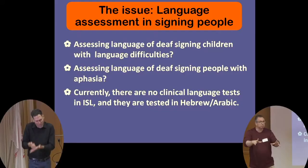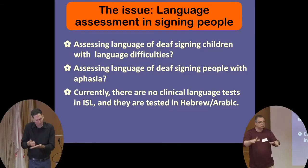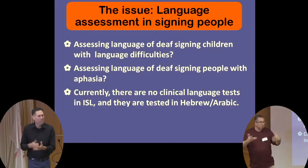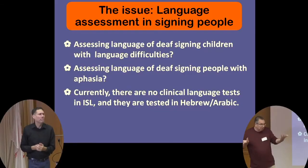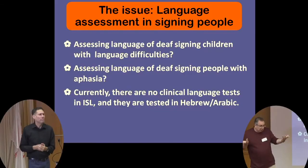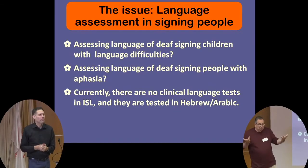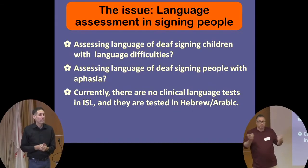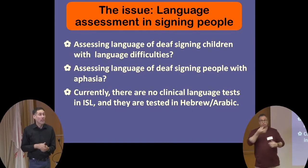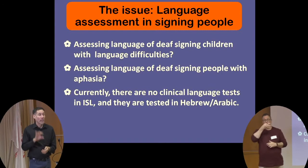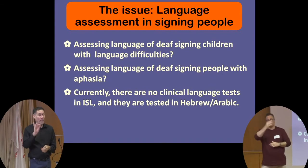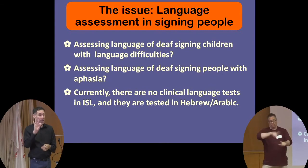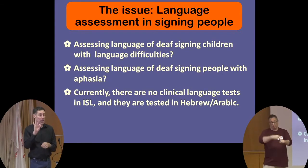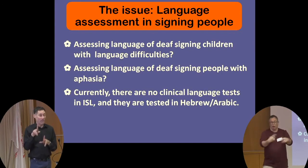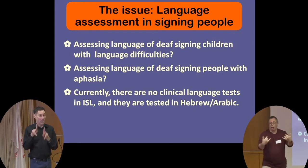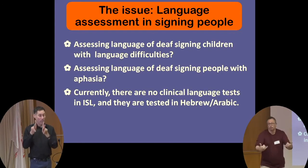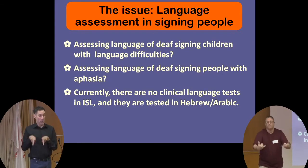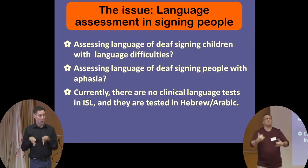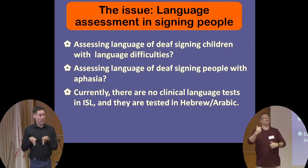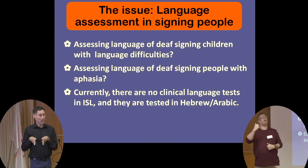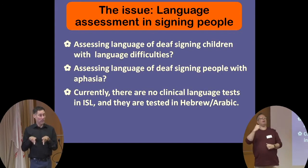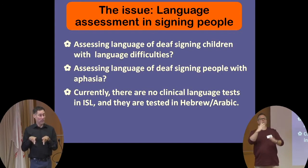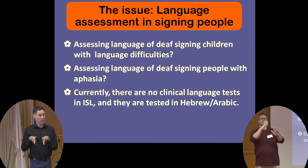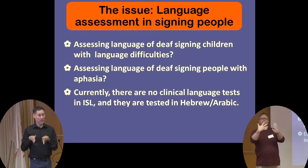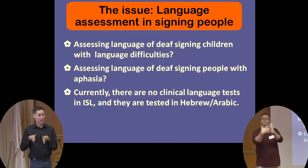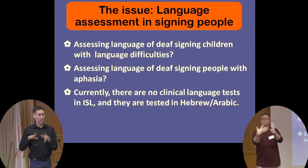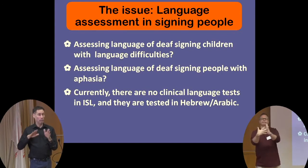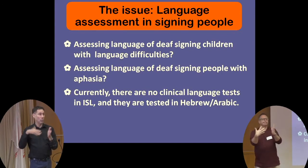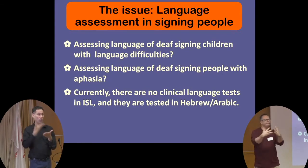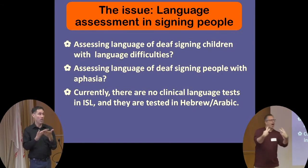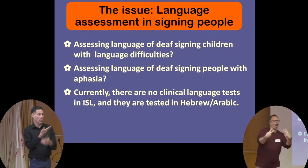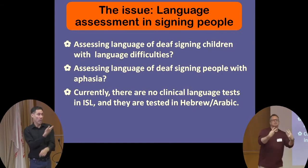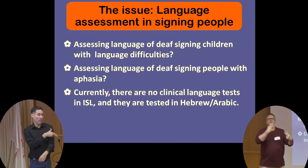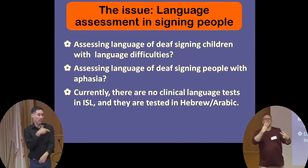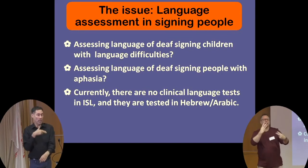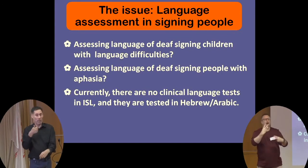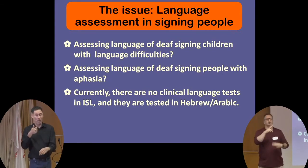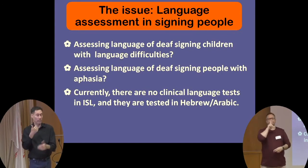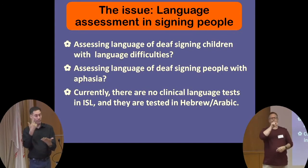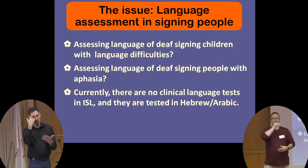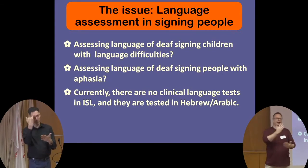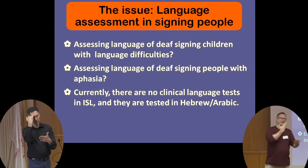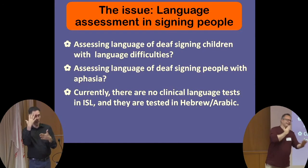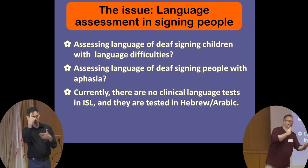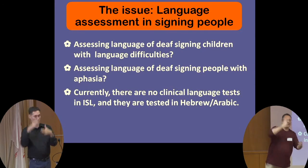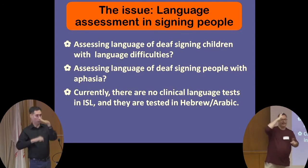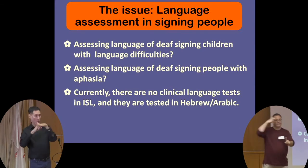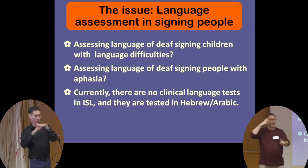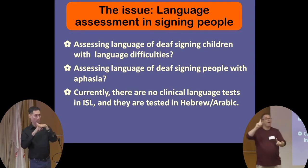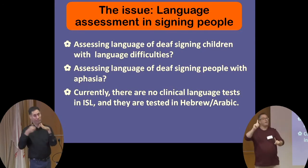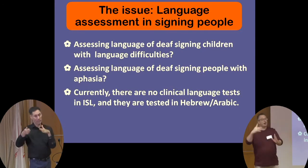If a person arrives in the hospital after a stroke, he is a signer and we want to know what exactly the problem is, how do we